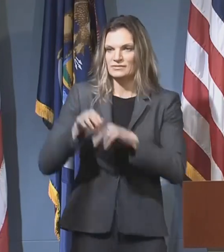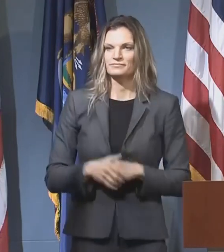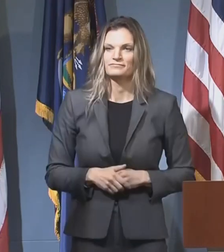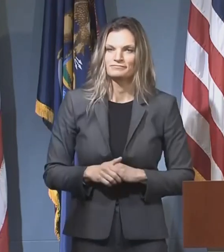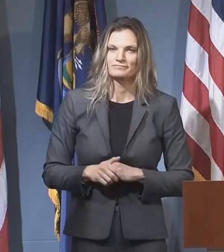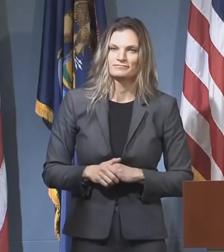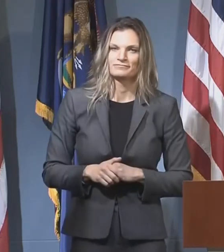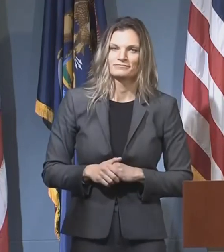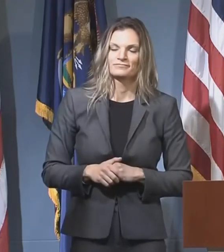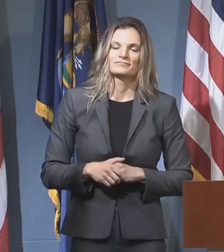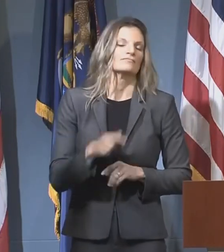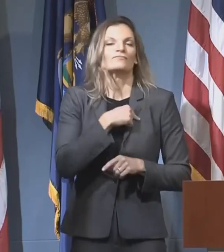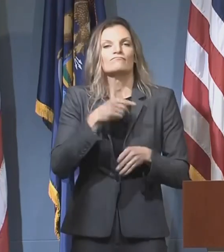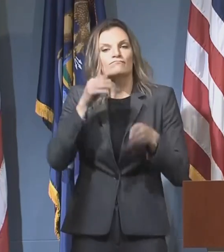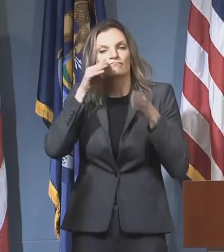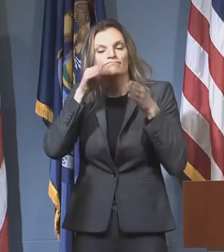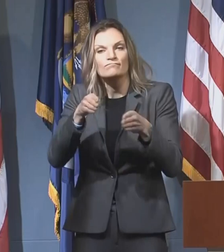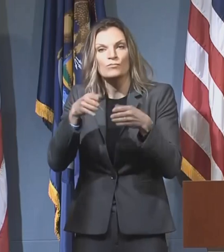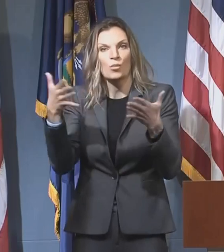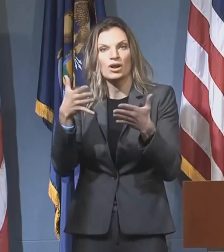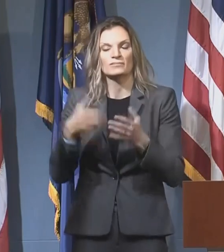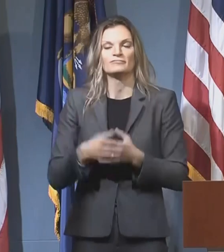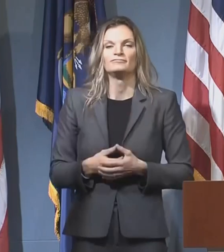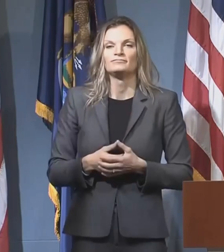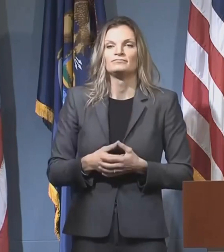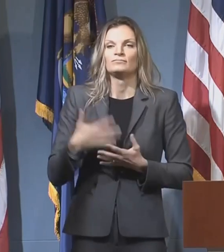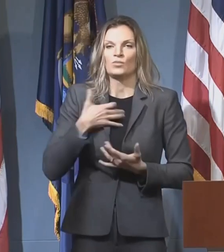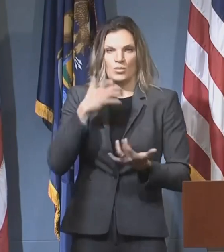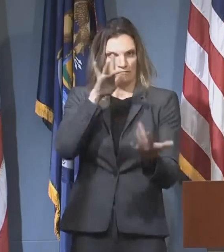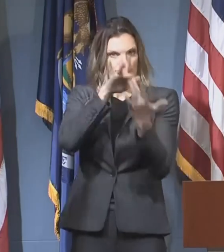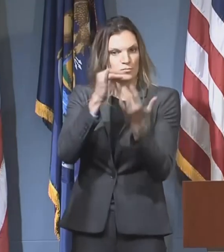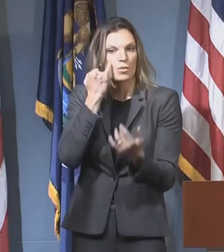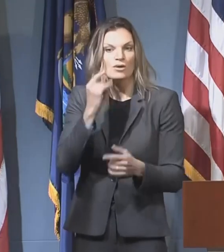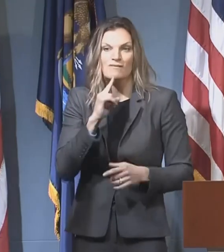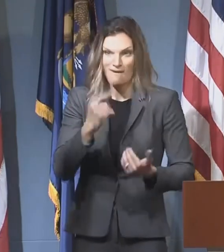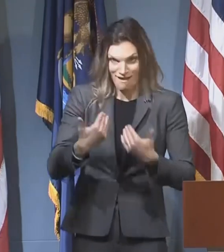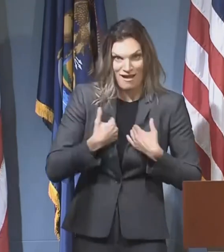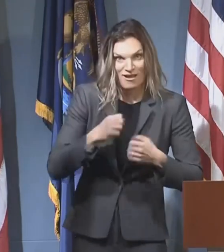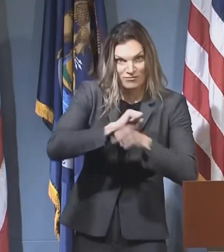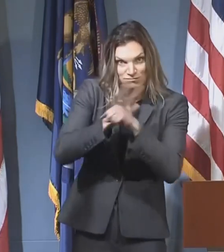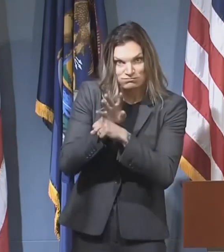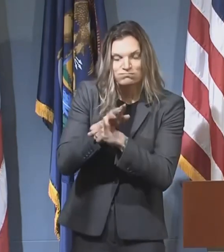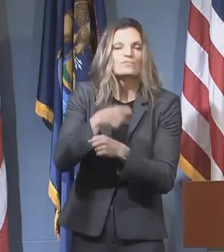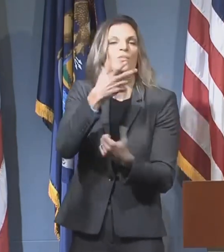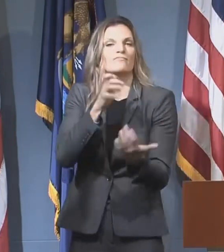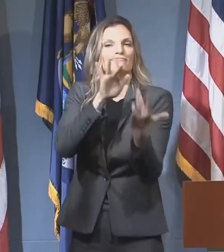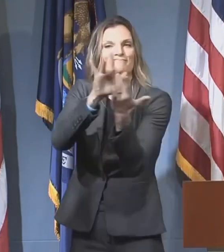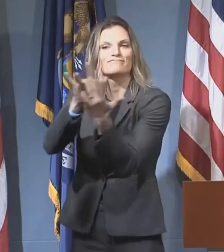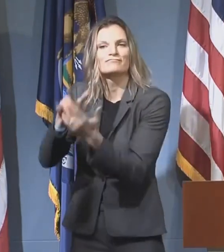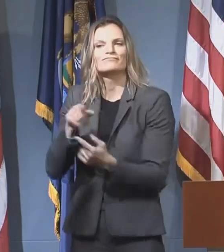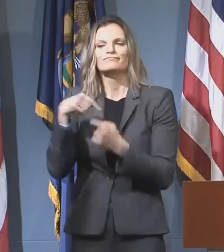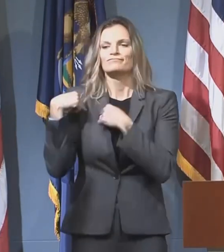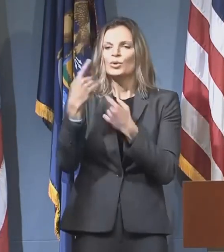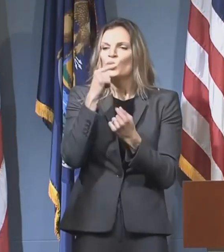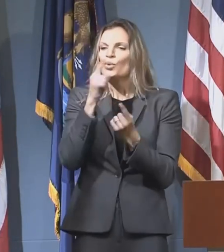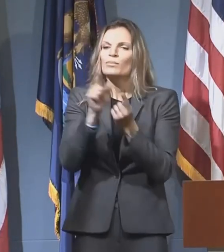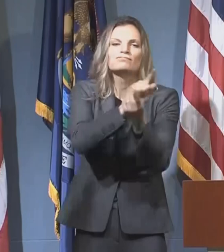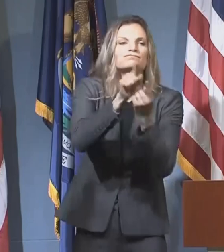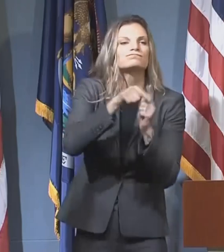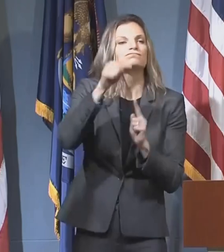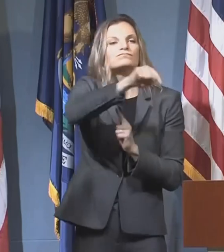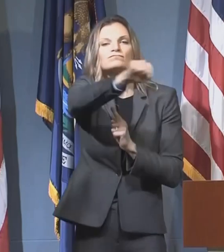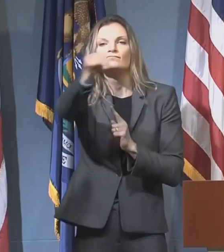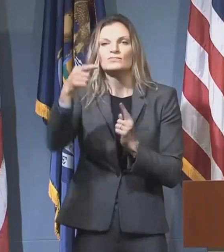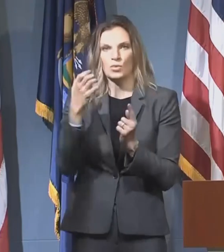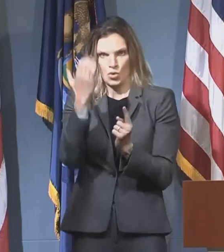We continue to focus on quickly reaching out to people who test positive and understanding who their close contacts are.